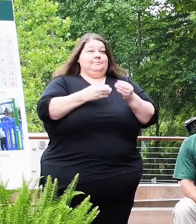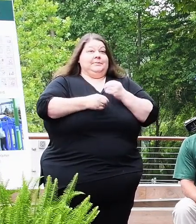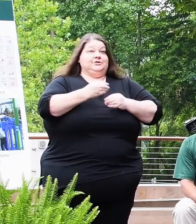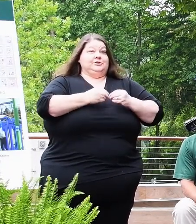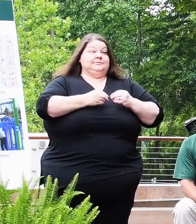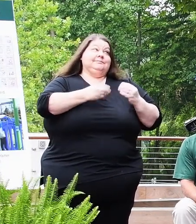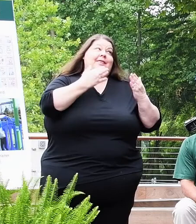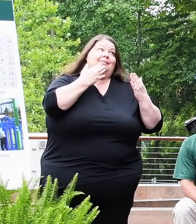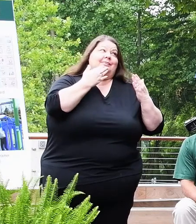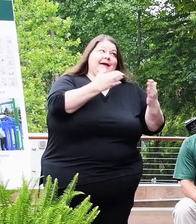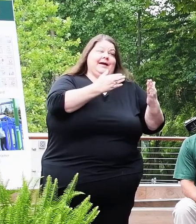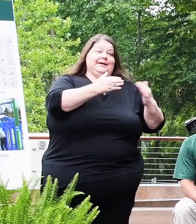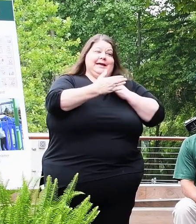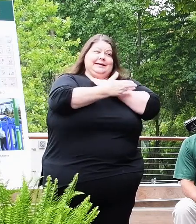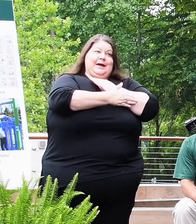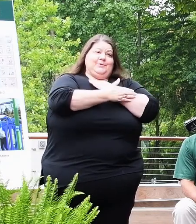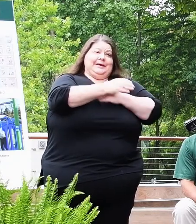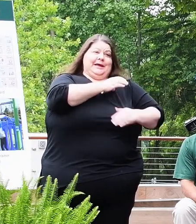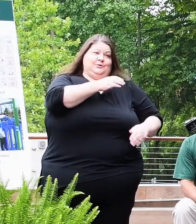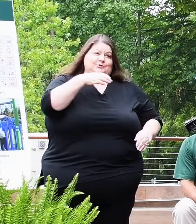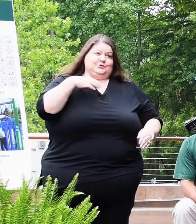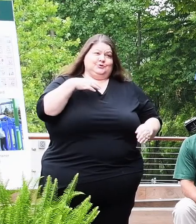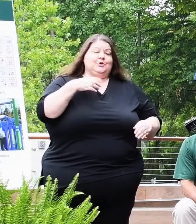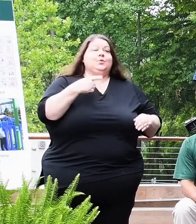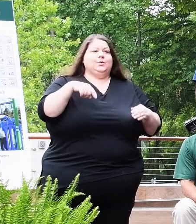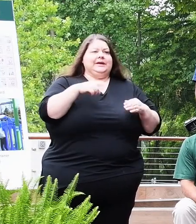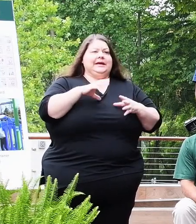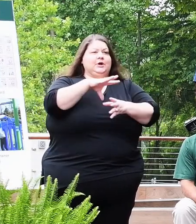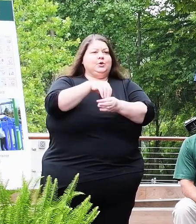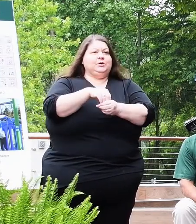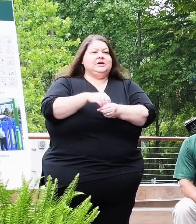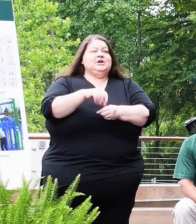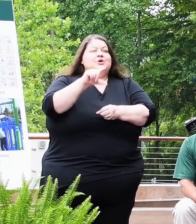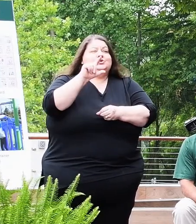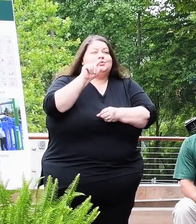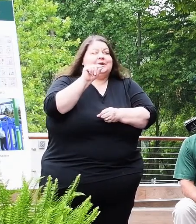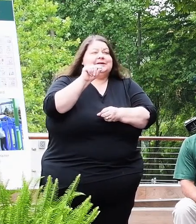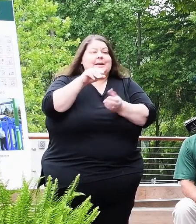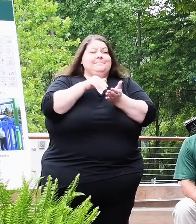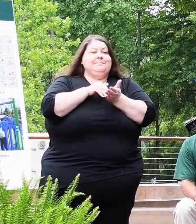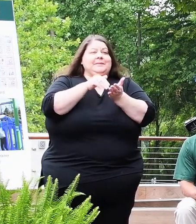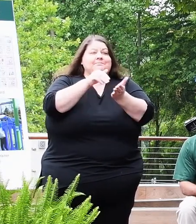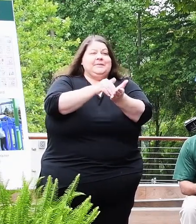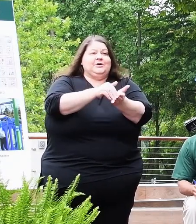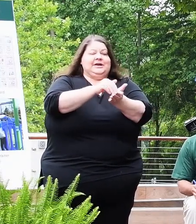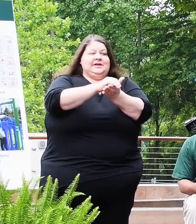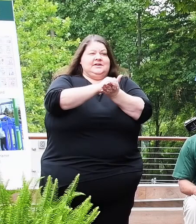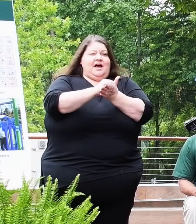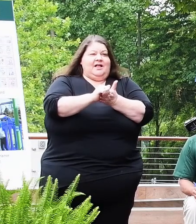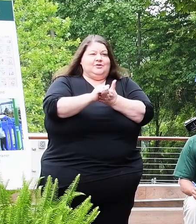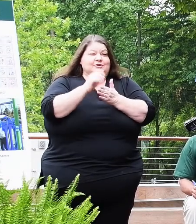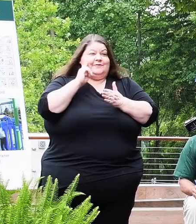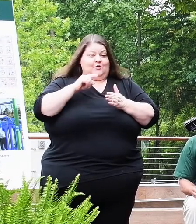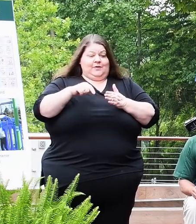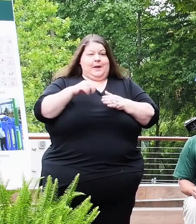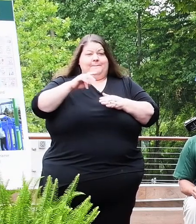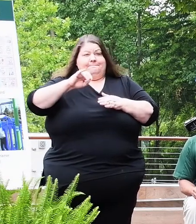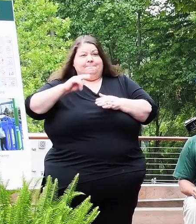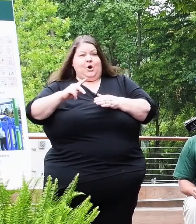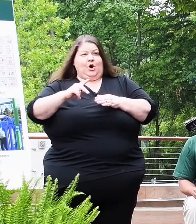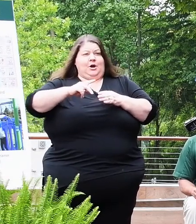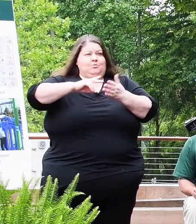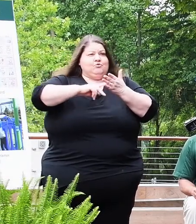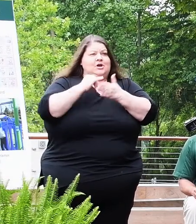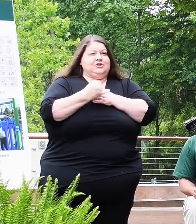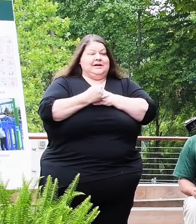the county council, we included nearly $20 million for recreation and parks projects, the single largest investment